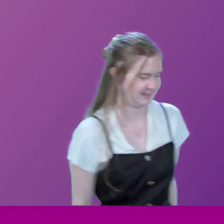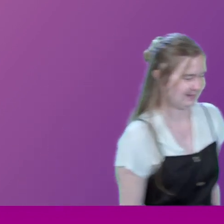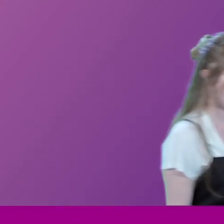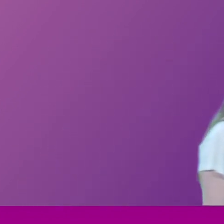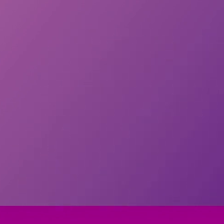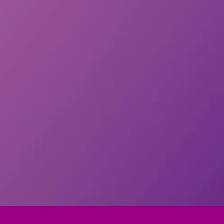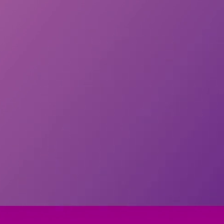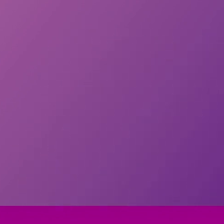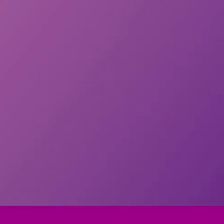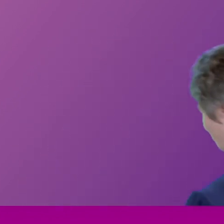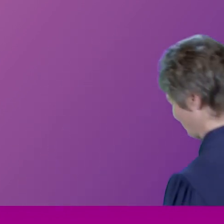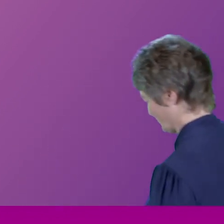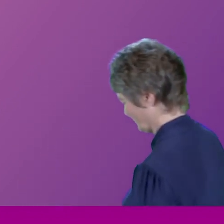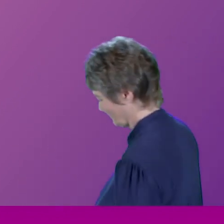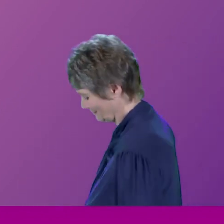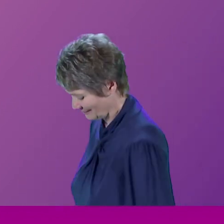green top.